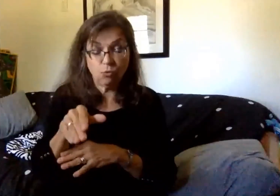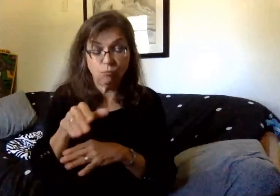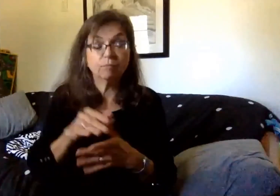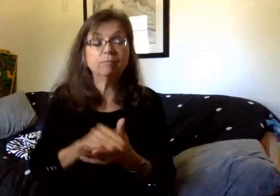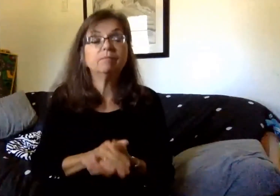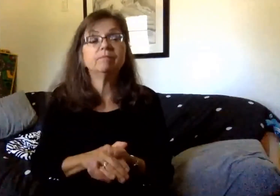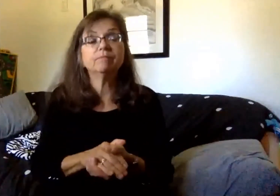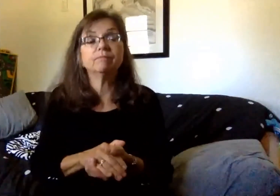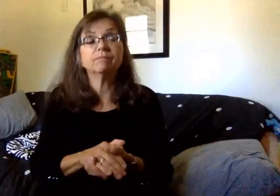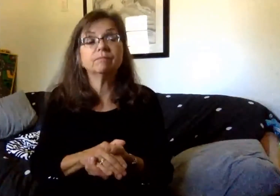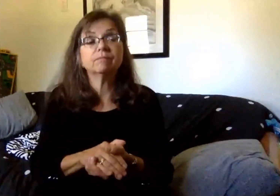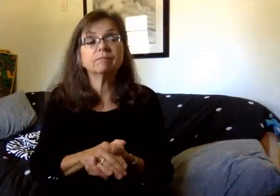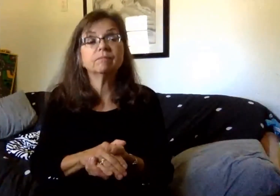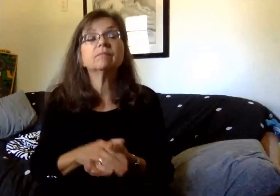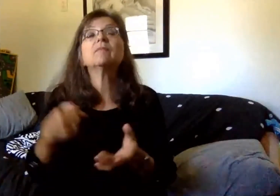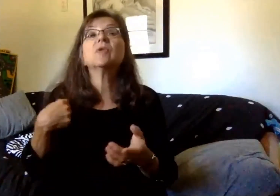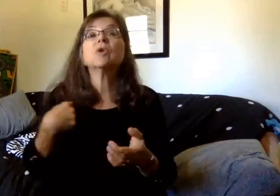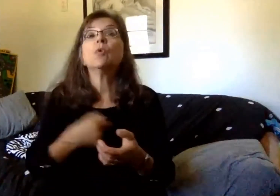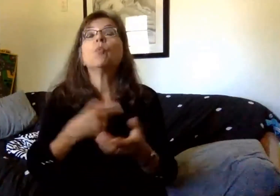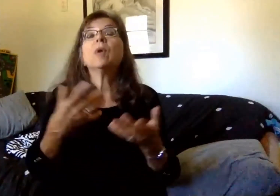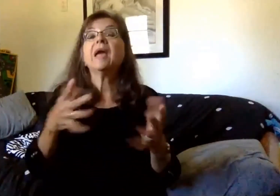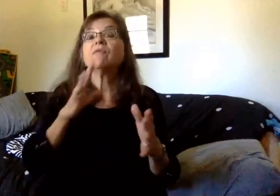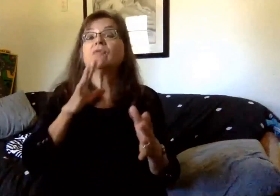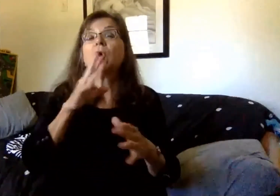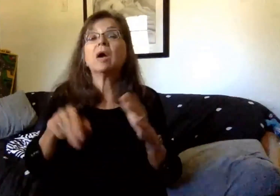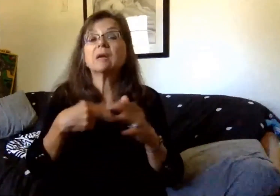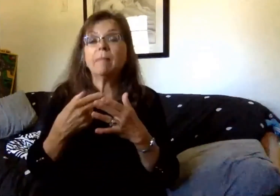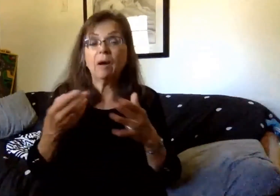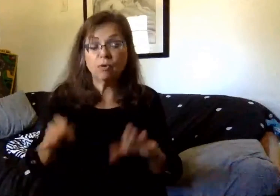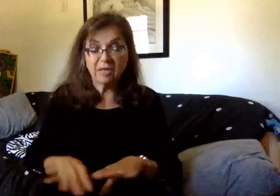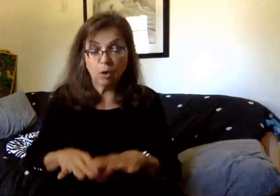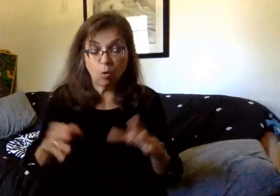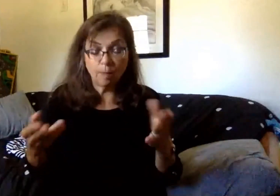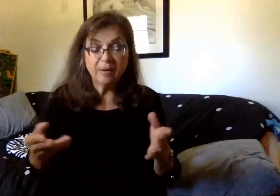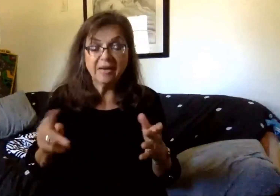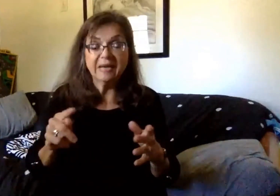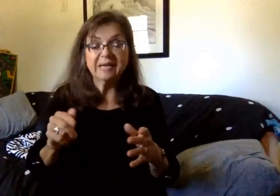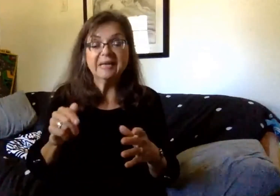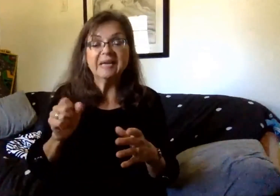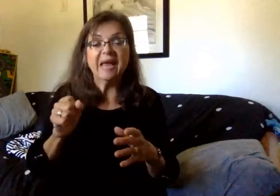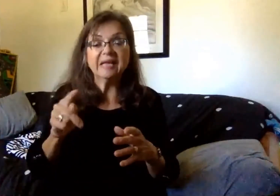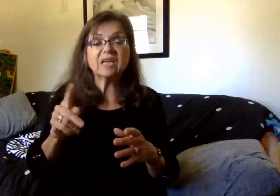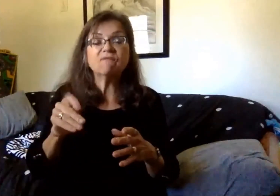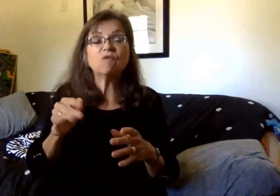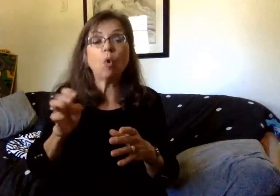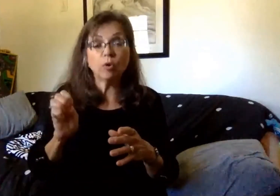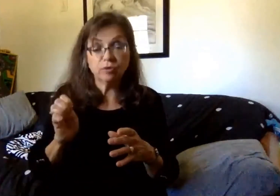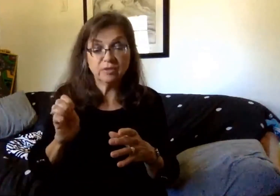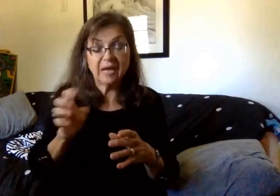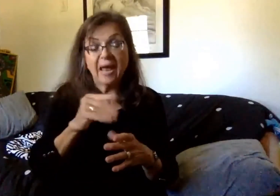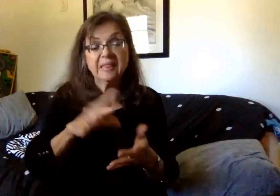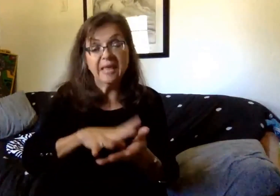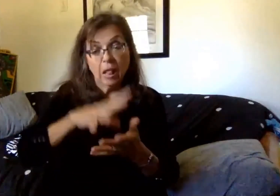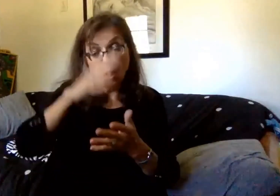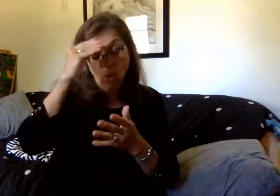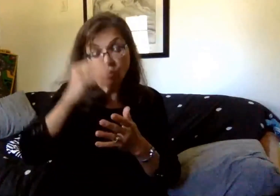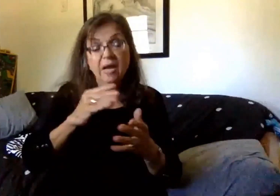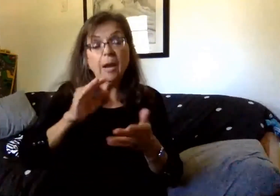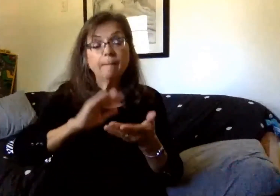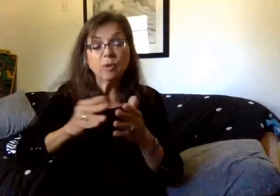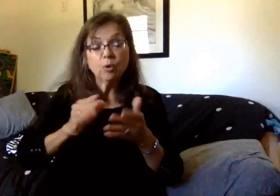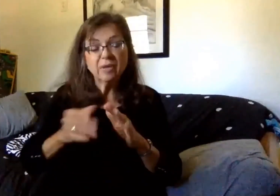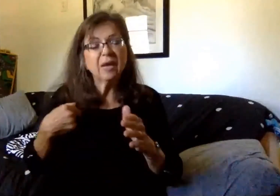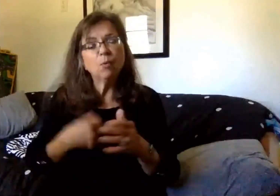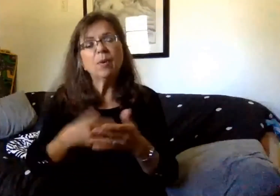As we have engaged in conversations with the reopening task force and other members of our learning community, we certainly have seen themes